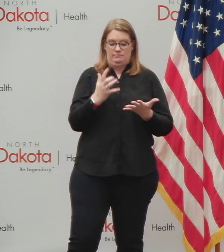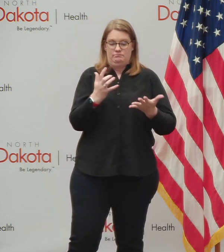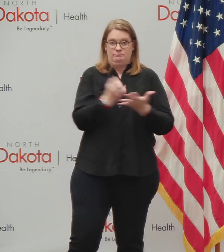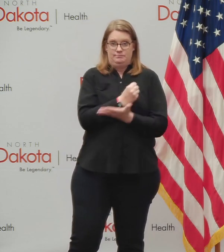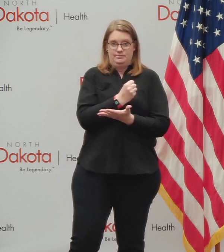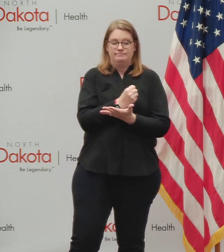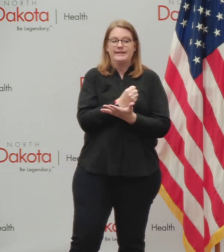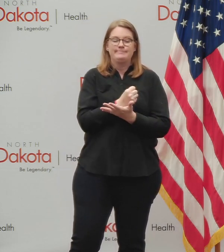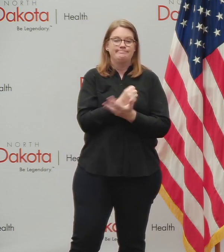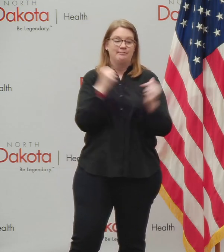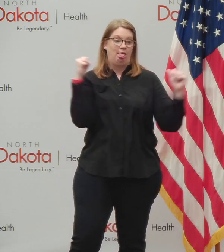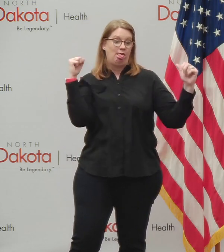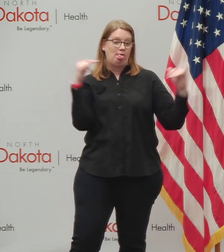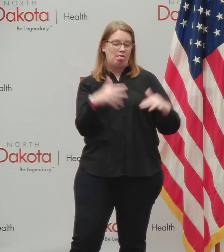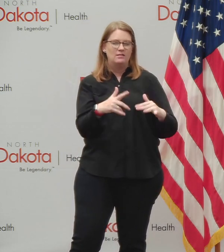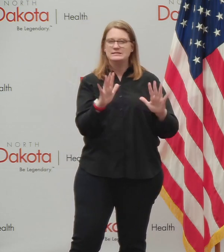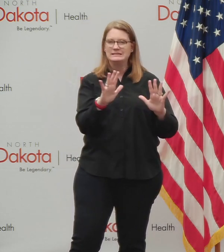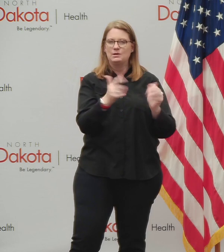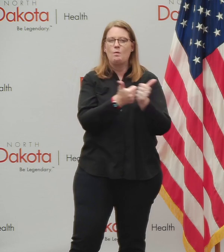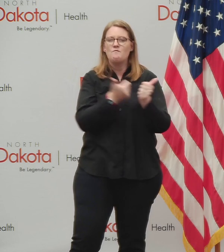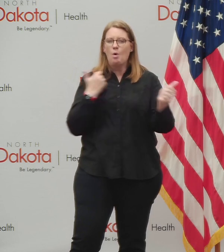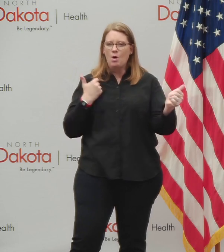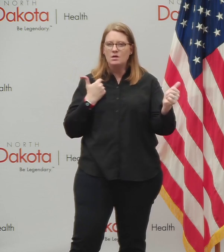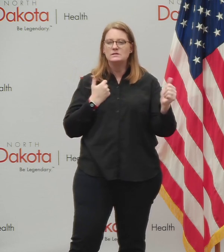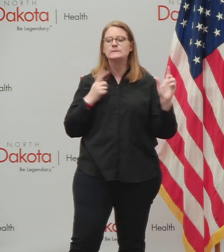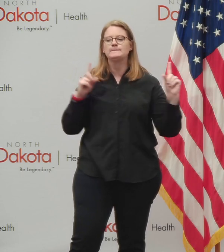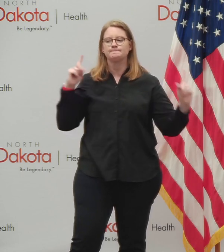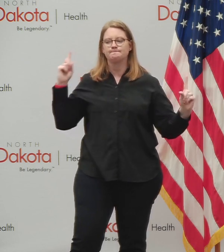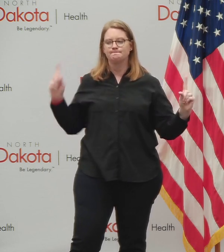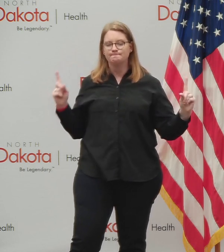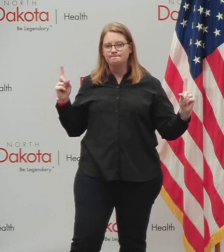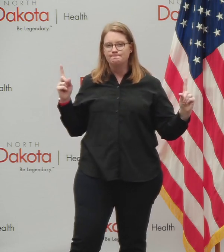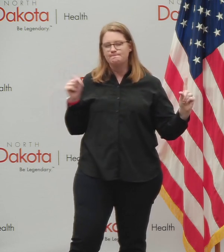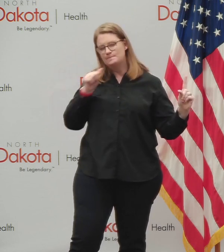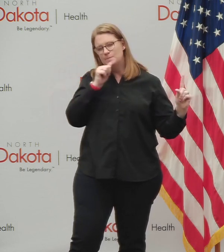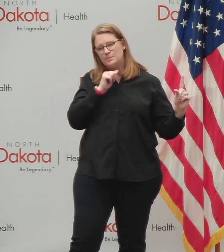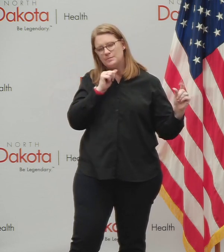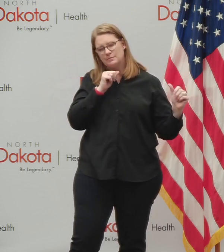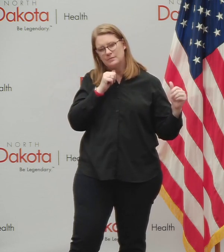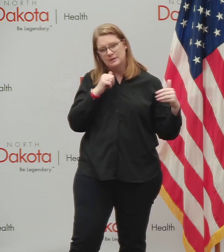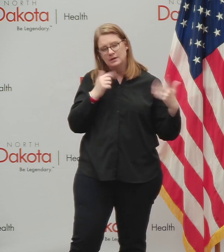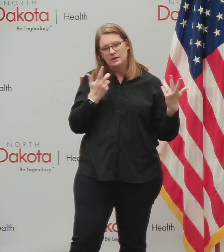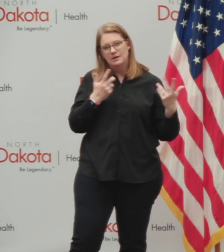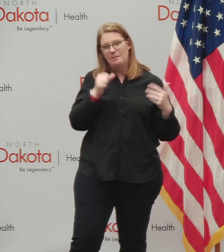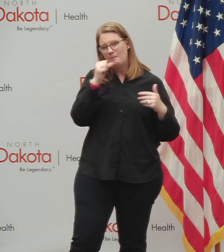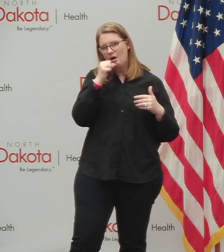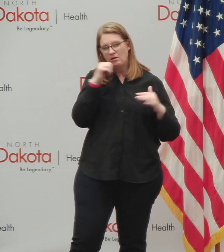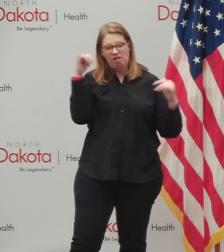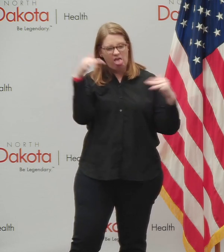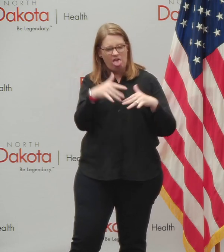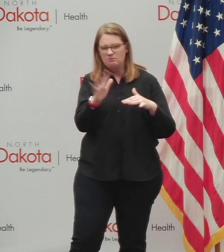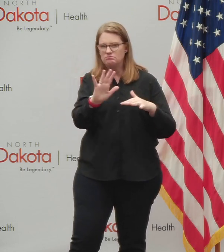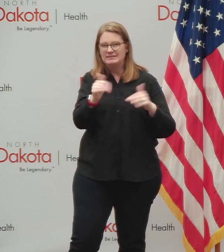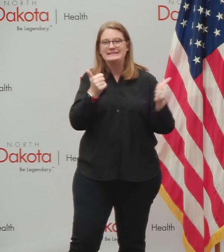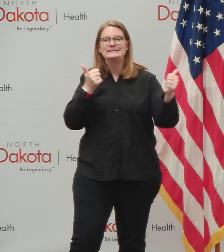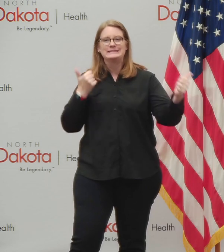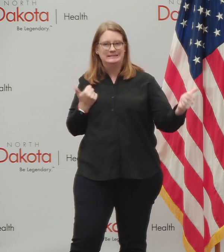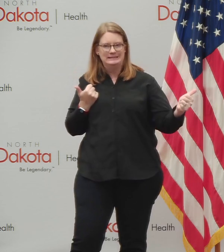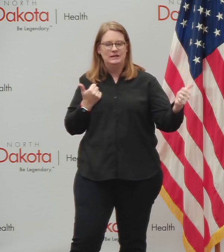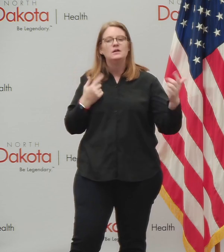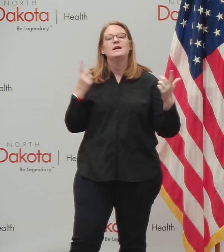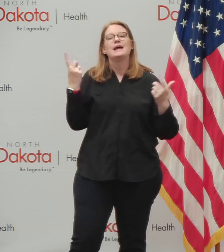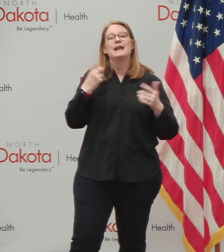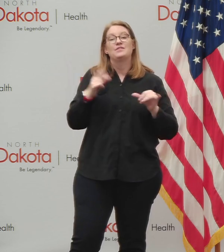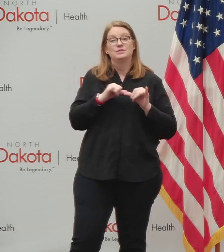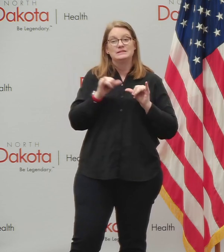uh, or at, you know, at, uh, uh, say bars, if you eliminate all that, but everybody decides